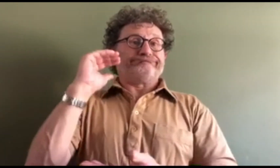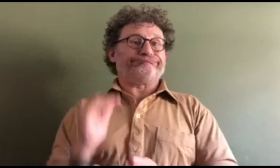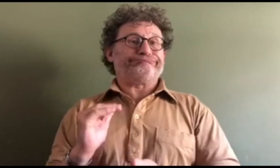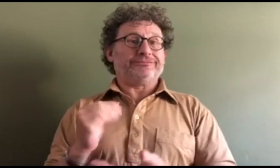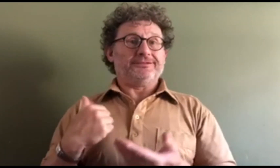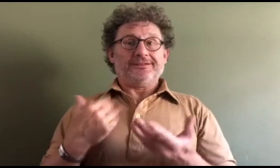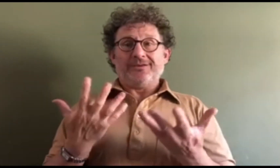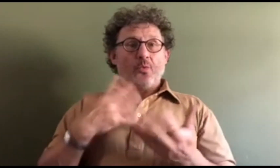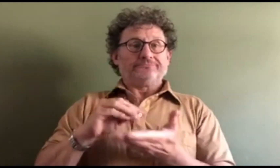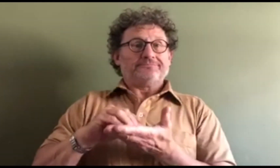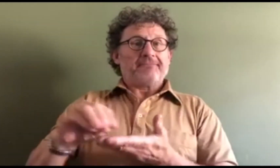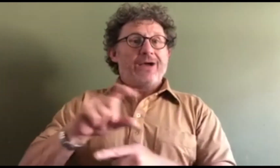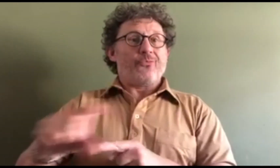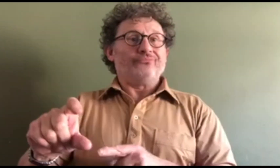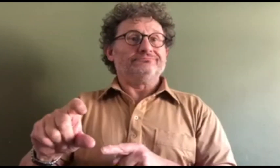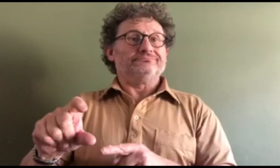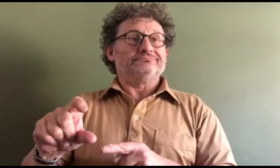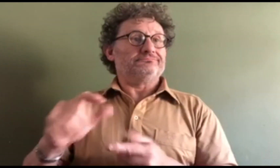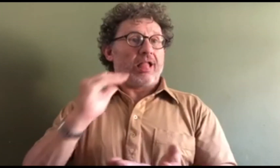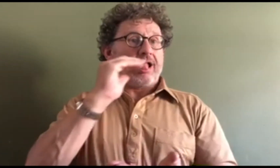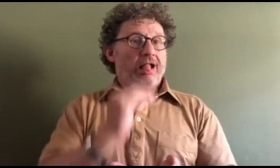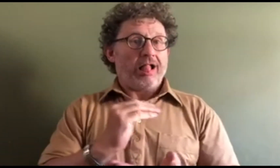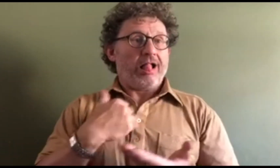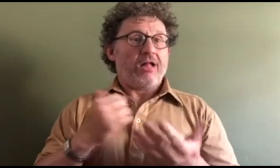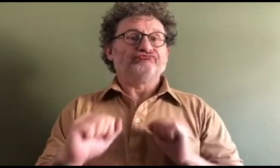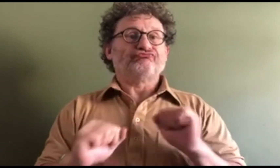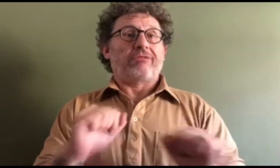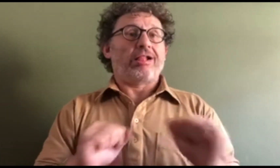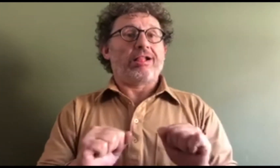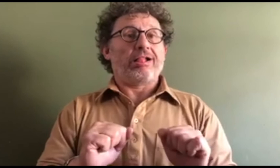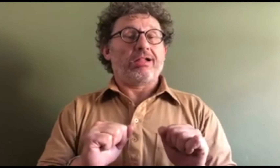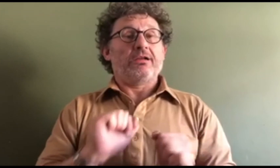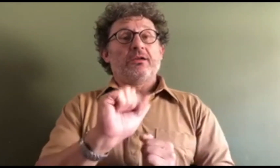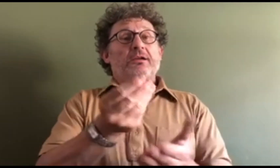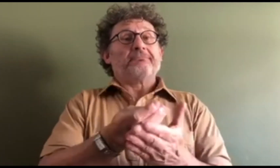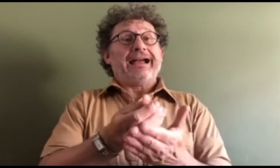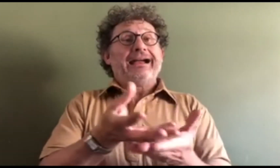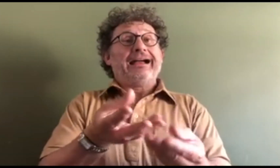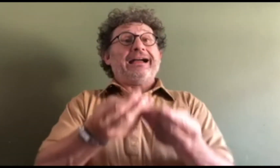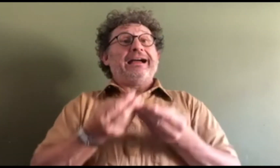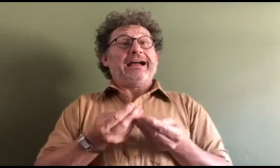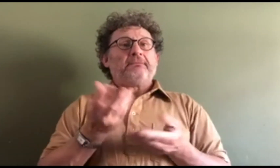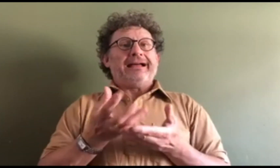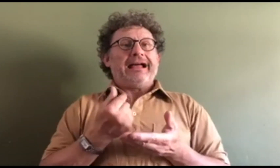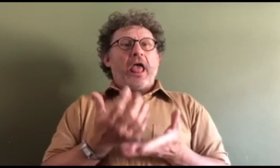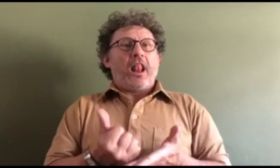my income has been significantly impacted and it's been very difficult, therefore, to pay for this course. So any monies that I receive from you will